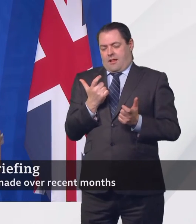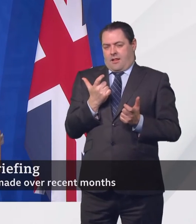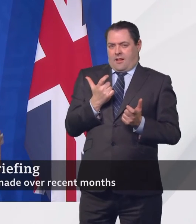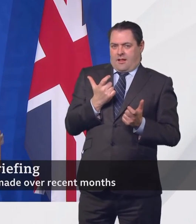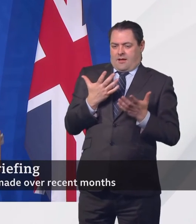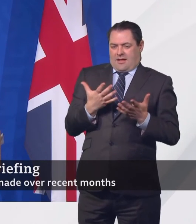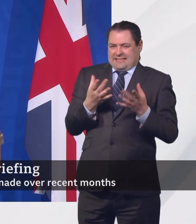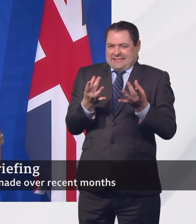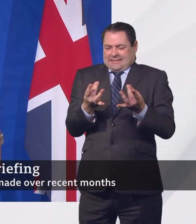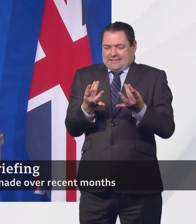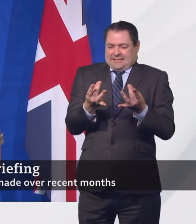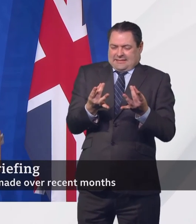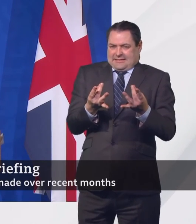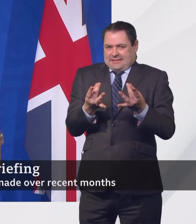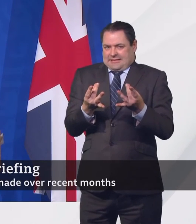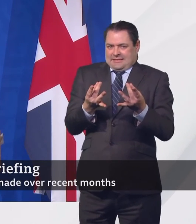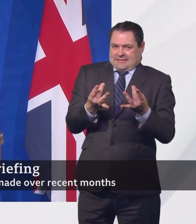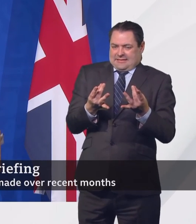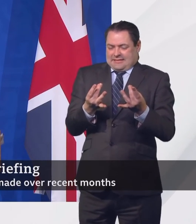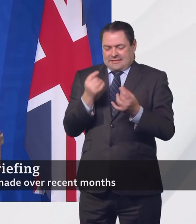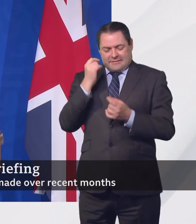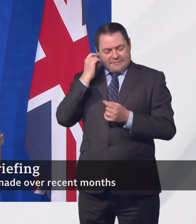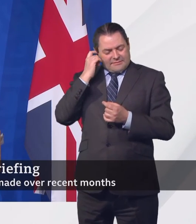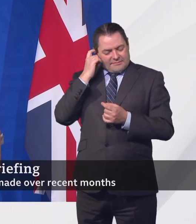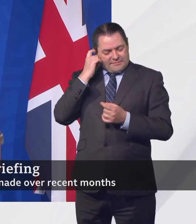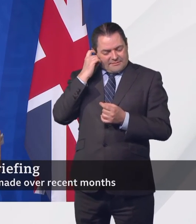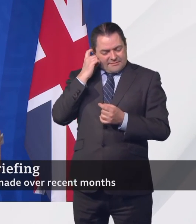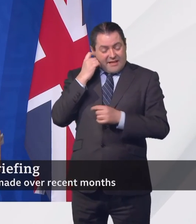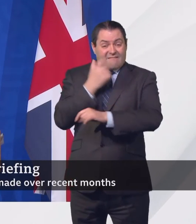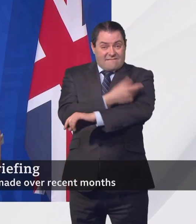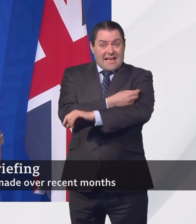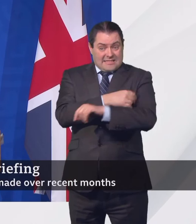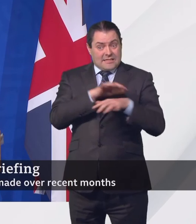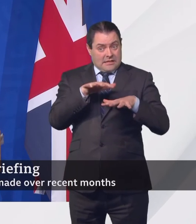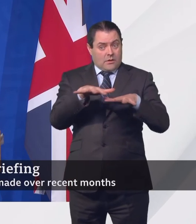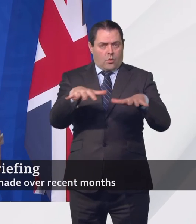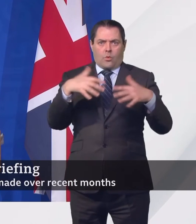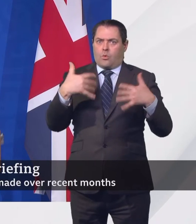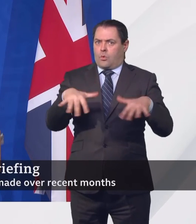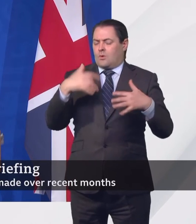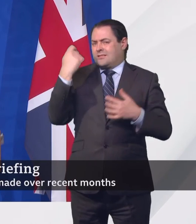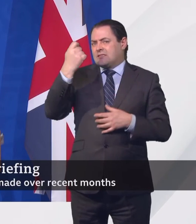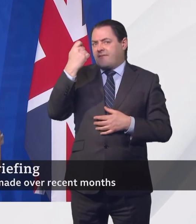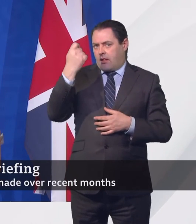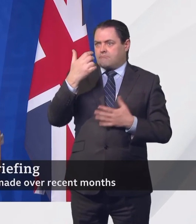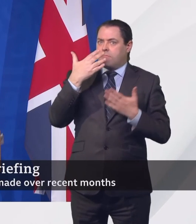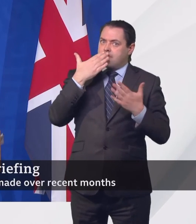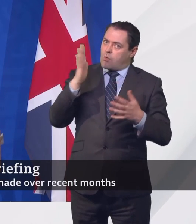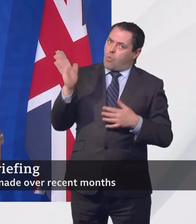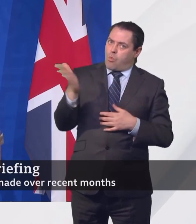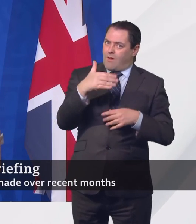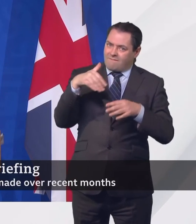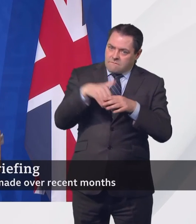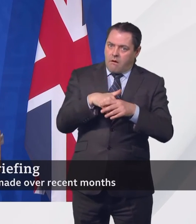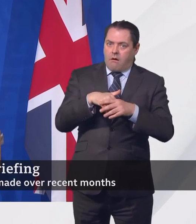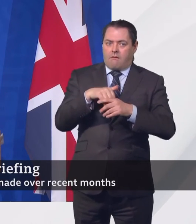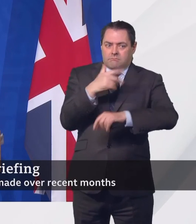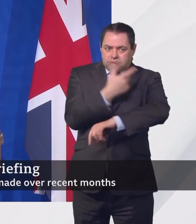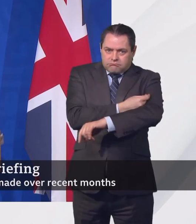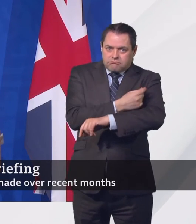and thanks to everybody who's been involved in it. But what we don't know is exactly how